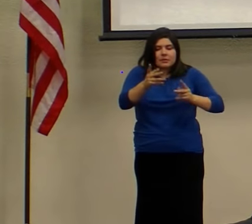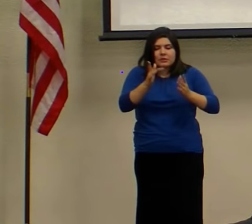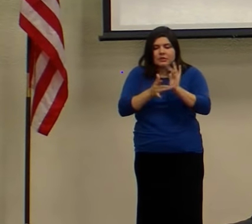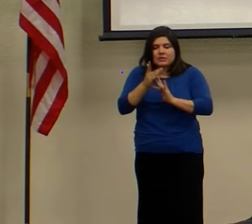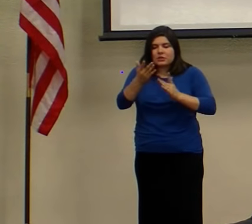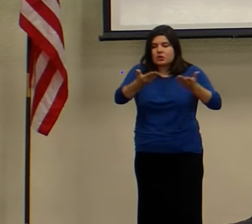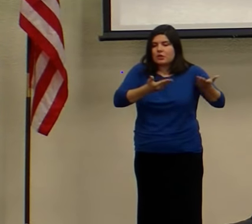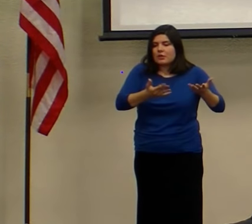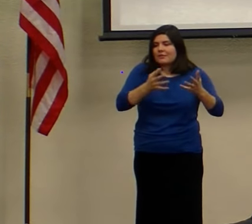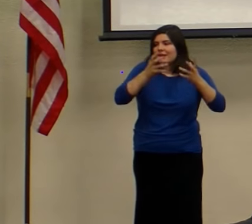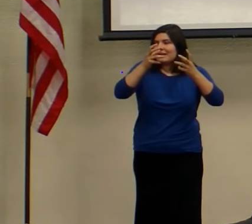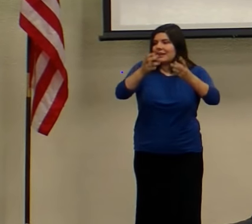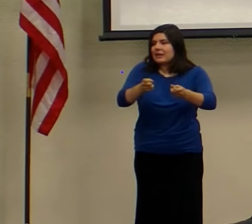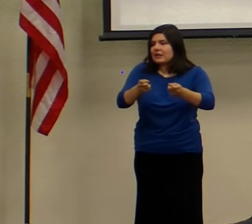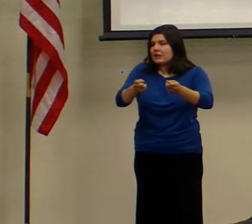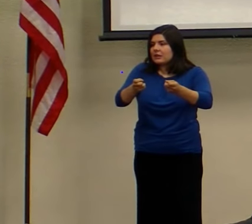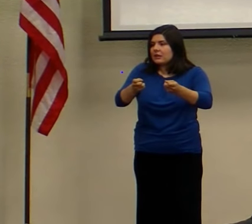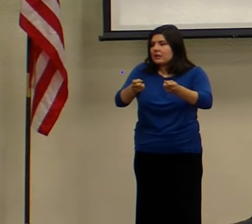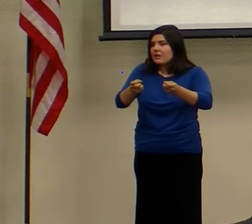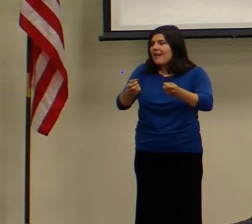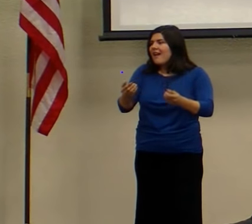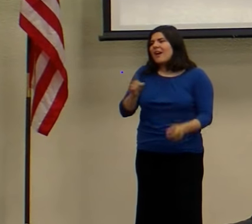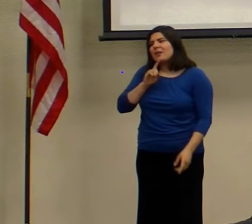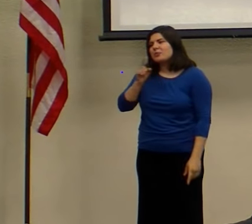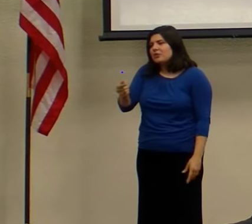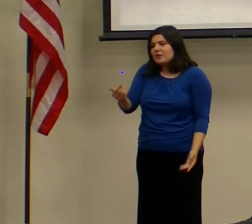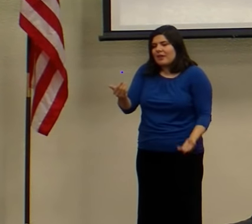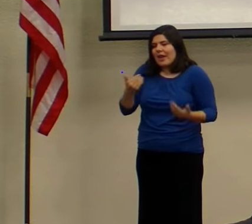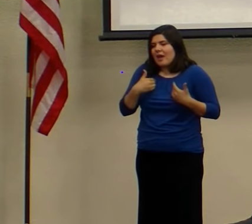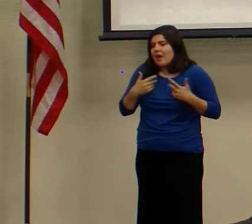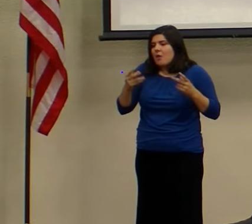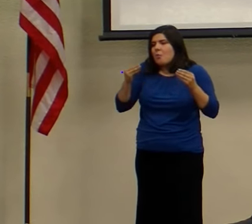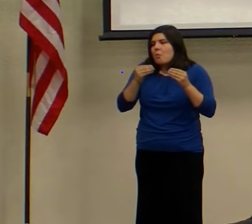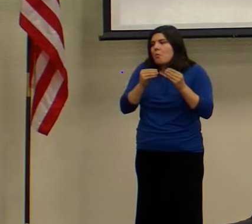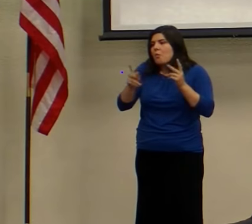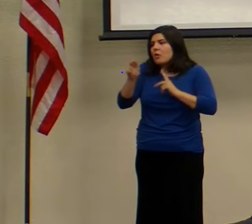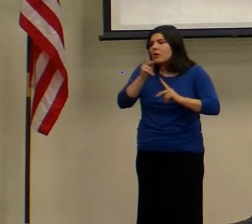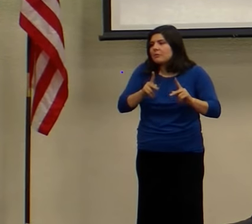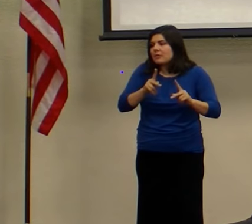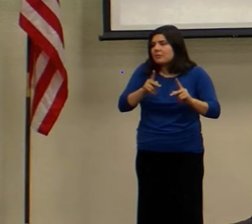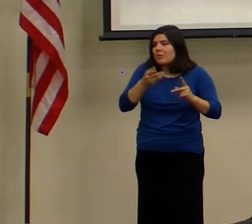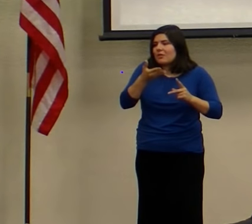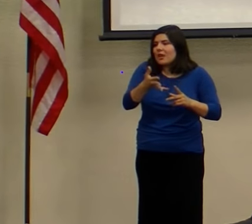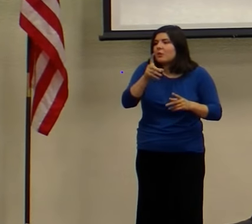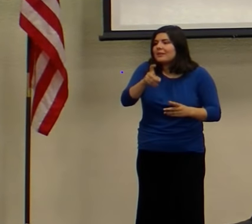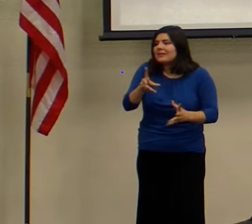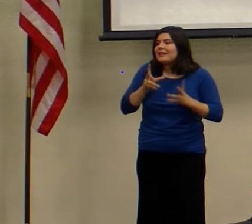was healing, I'm sure there were more sick people still there when he left to go be with the Father.